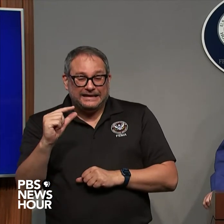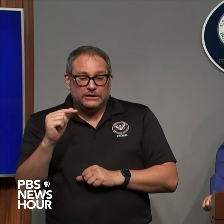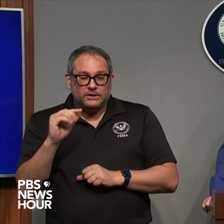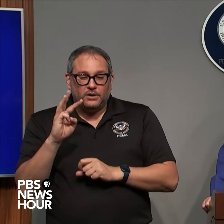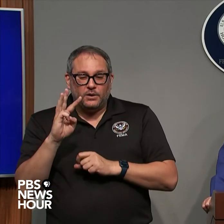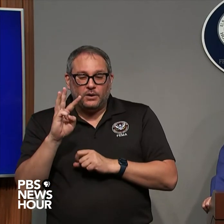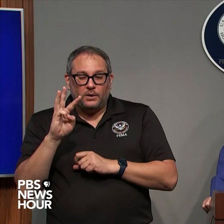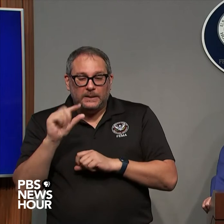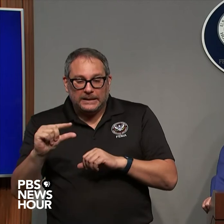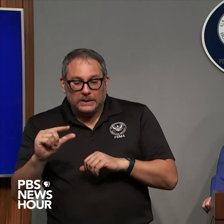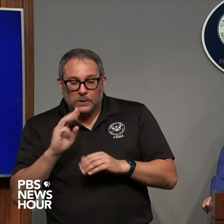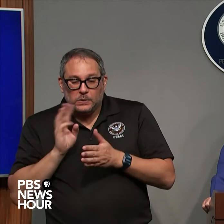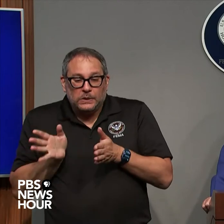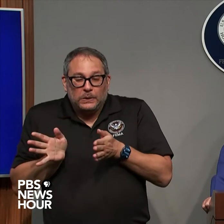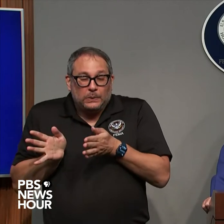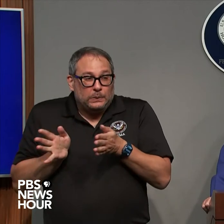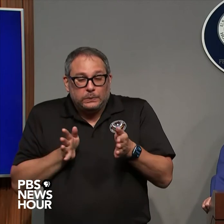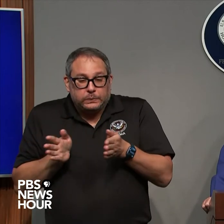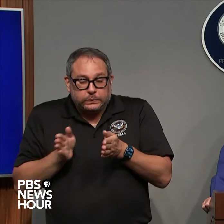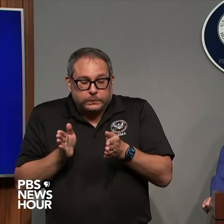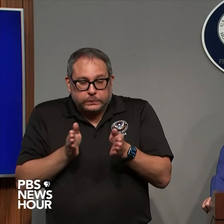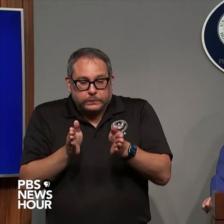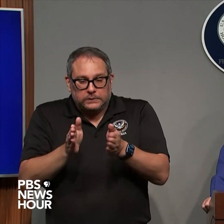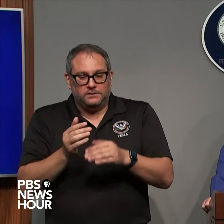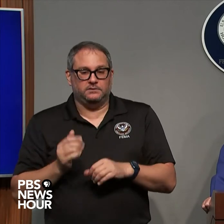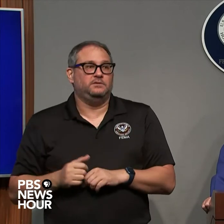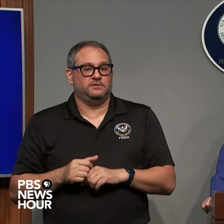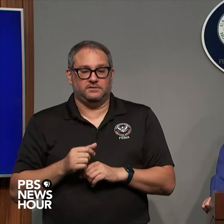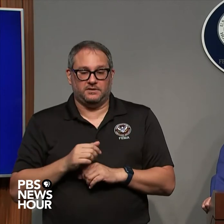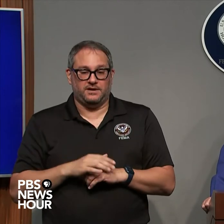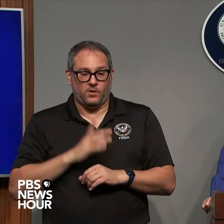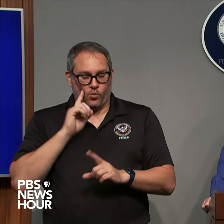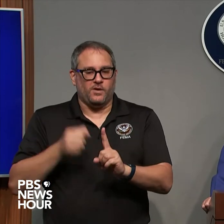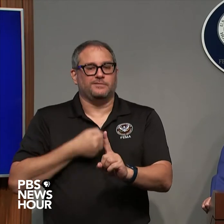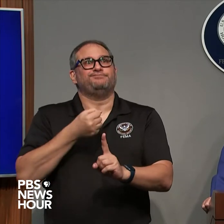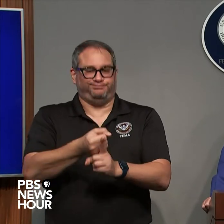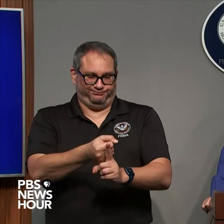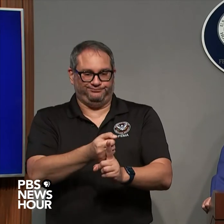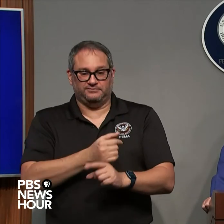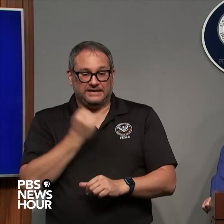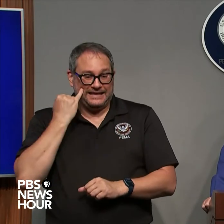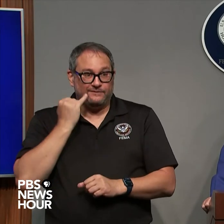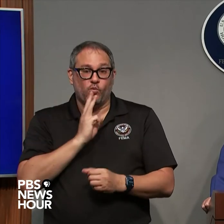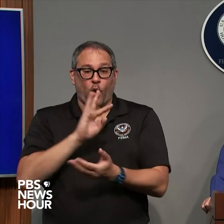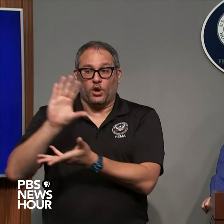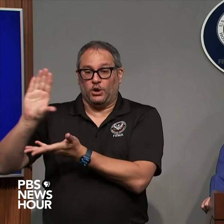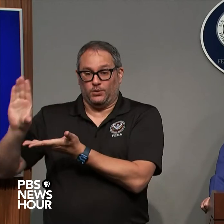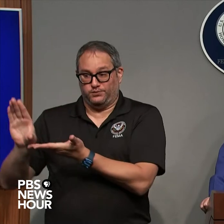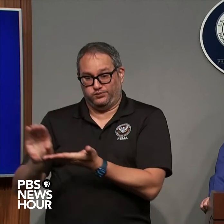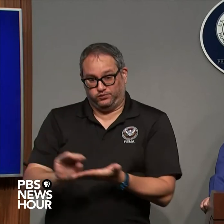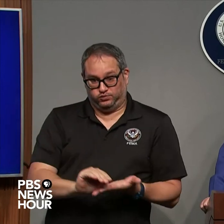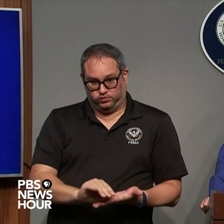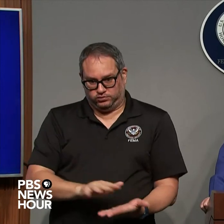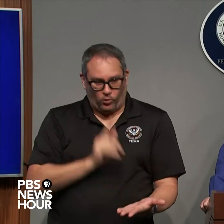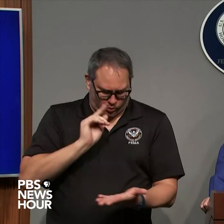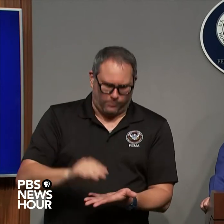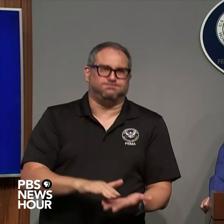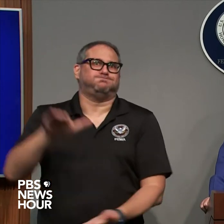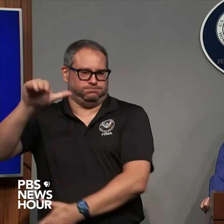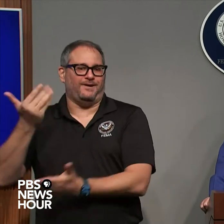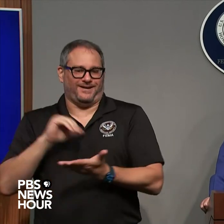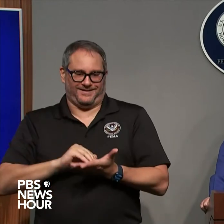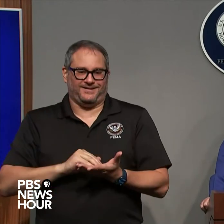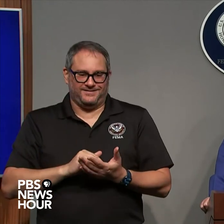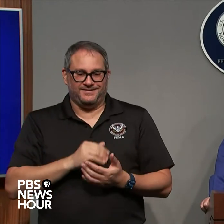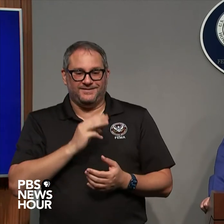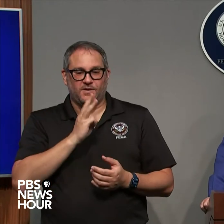changes make a difference whether the water is pushed in from storm surge are literally blown out so when you have strong winds with a storm like this they could actually push the water out but